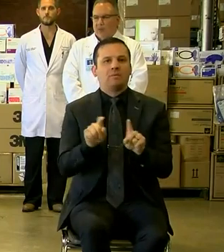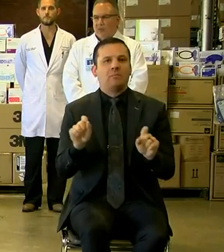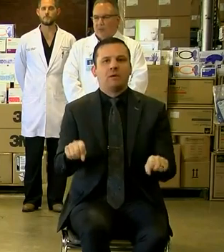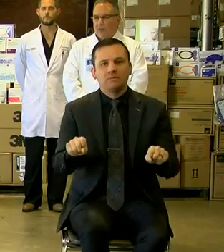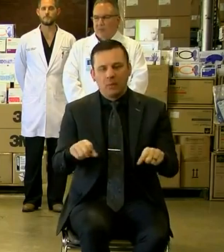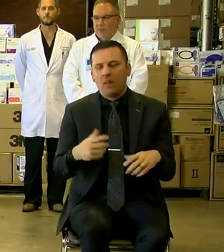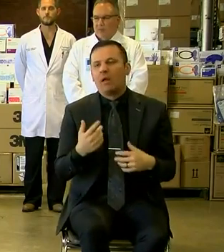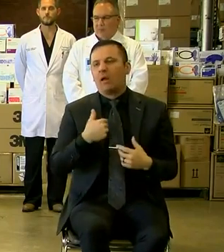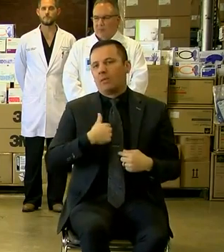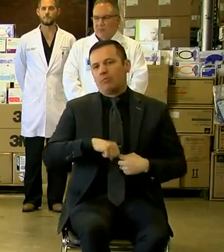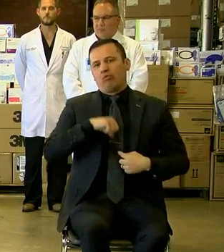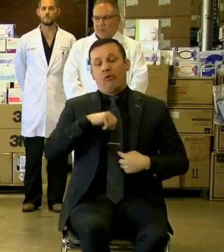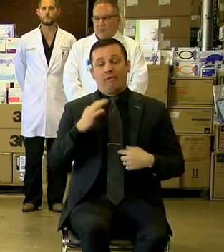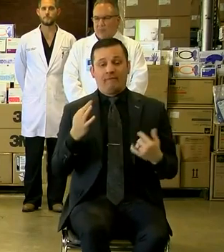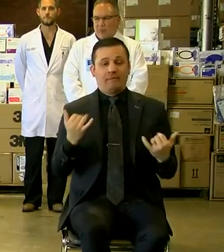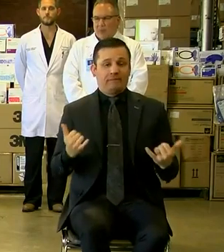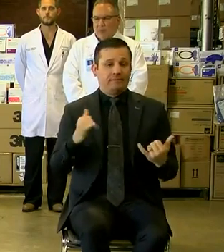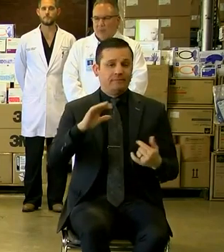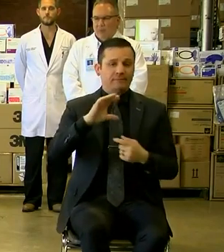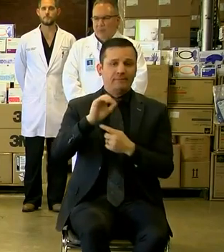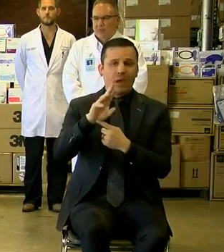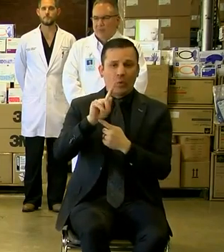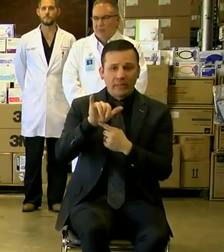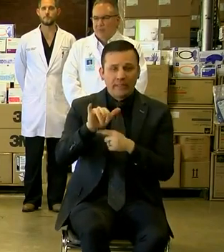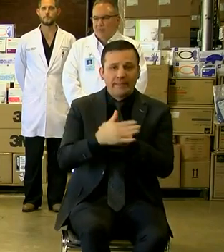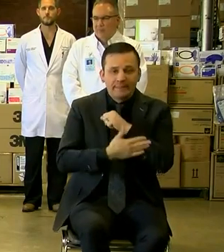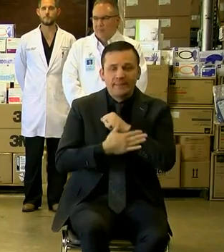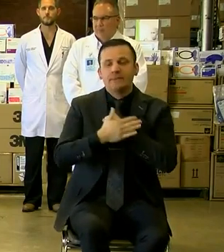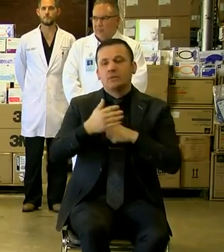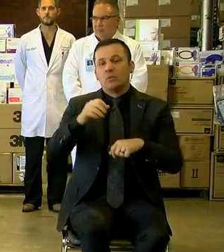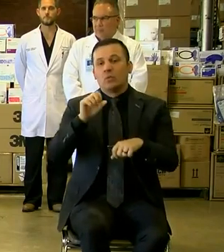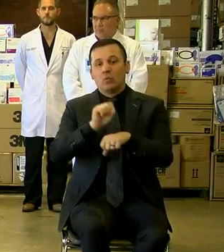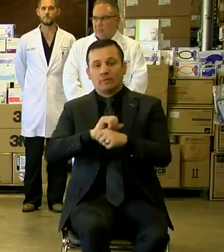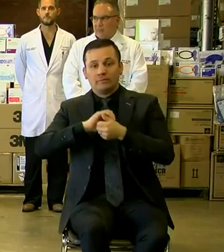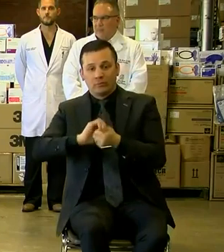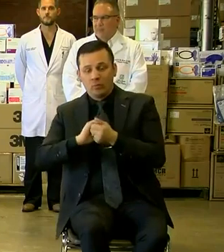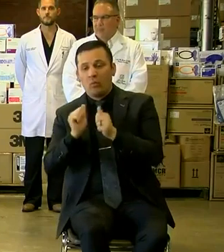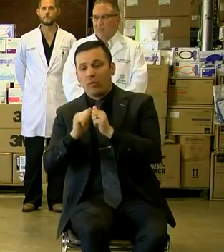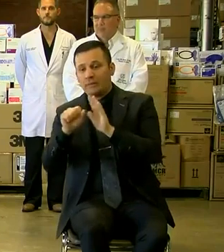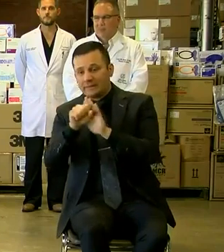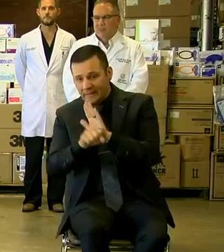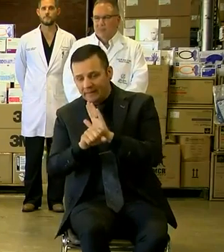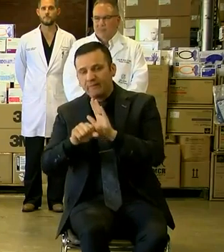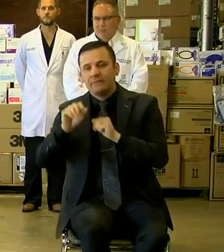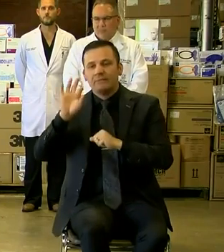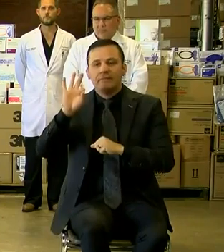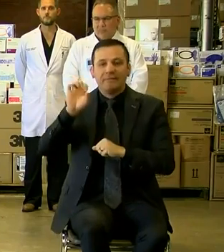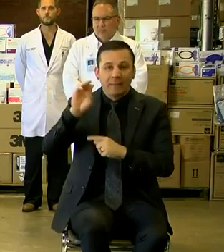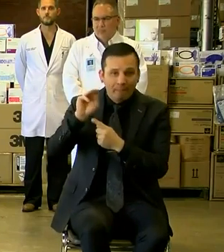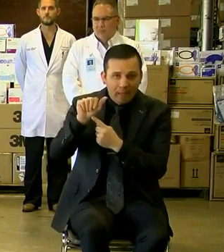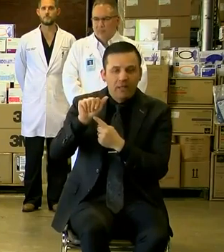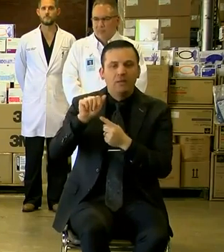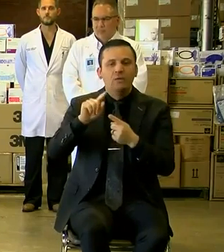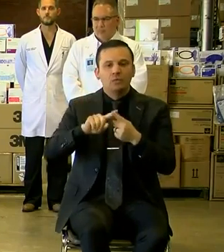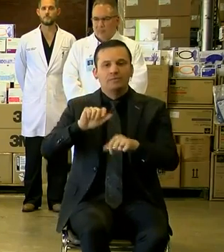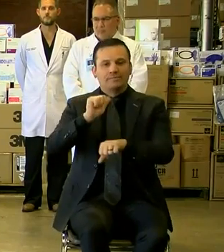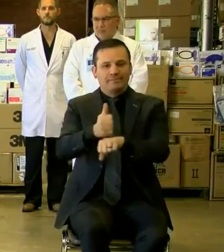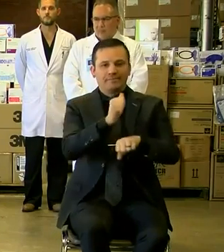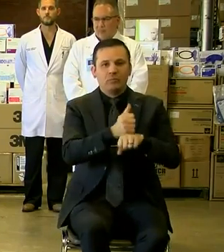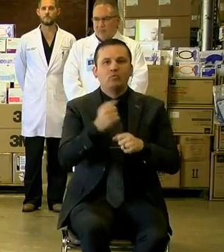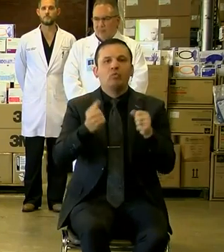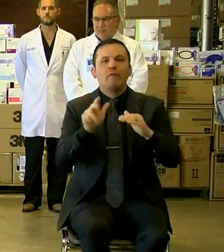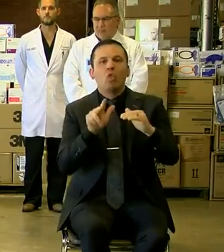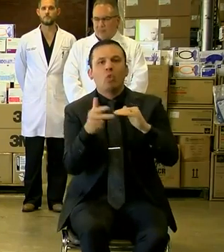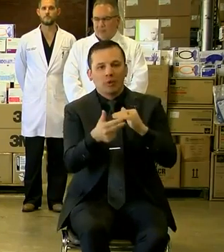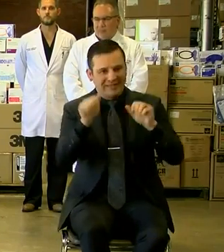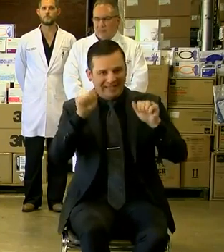both the counties working in collaboration with the state working with FEMA to create all these additional drive-through locations where people can